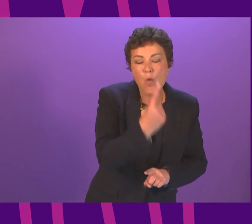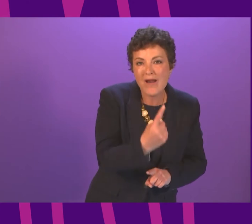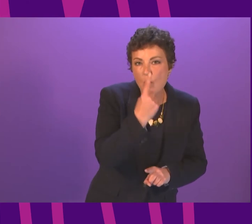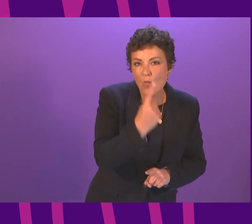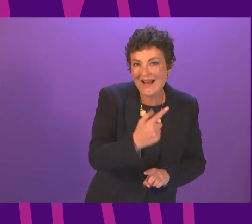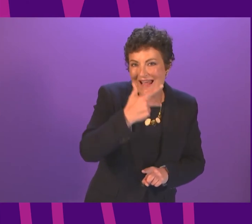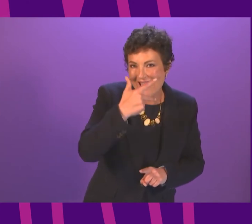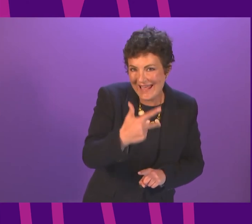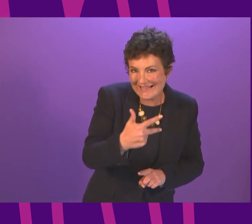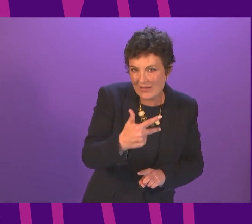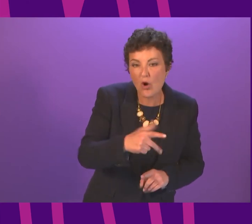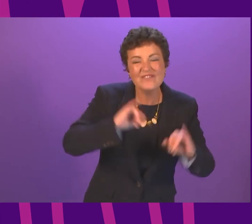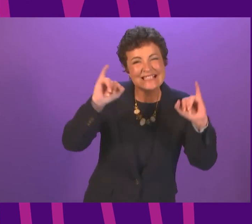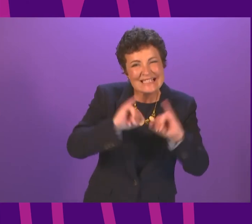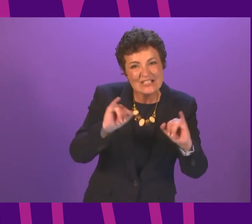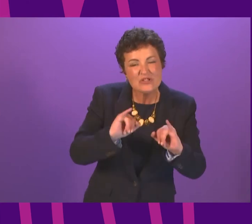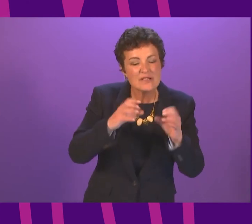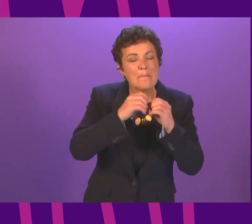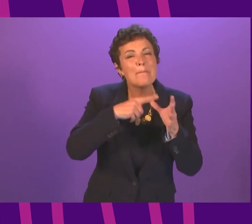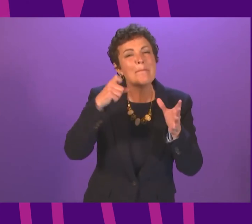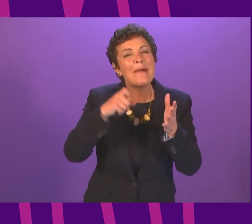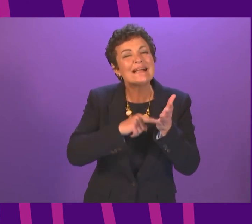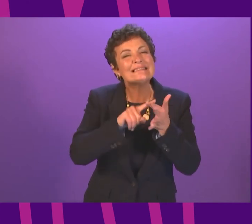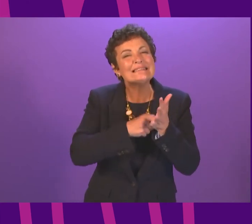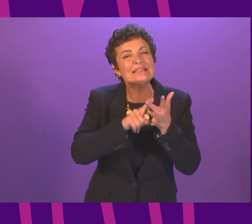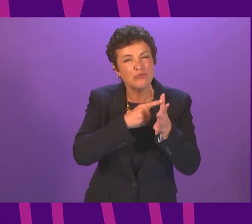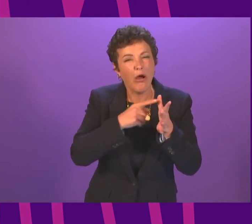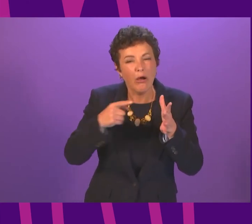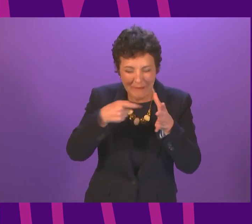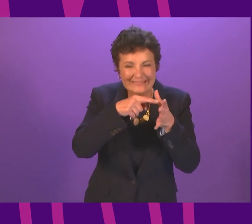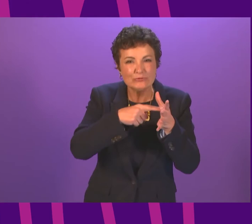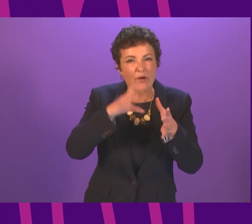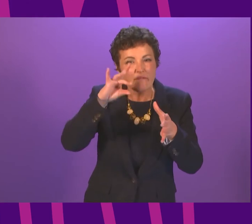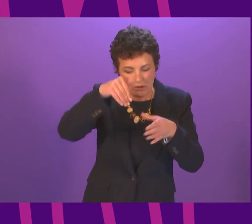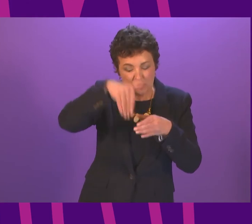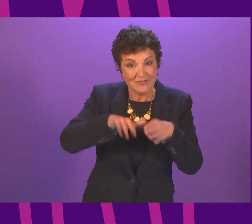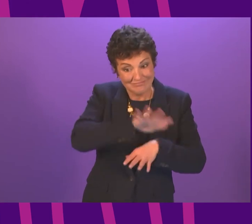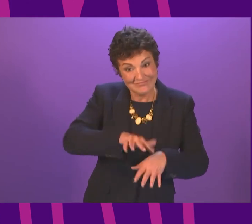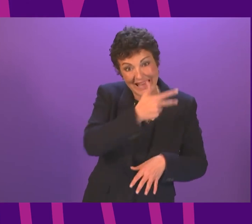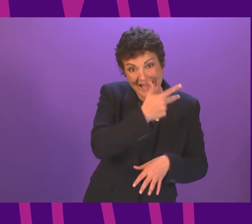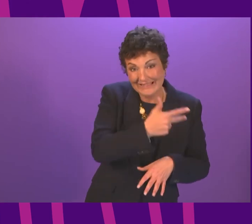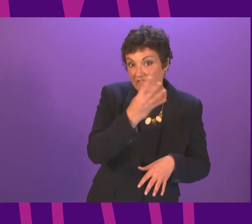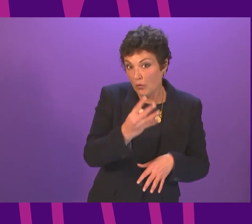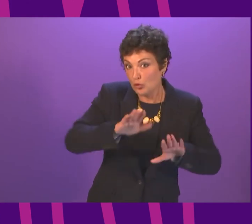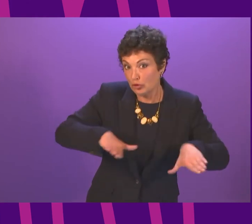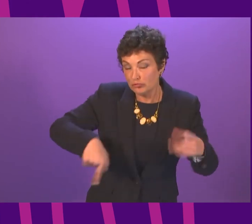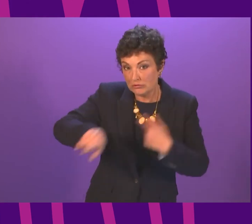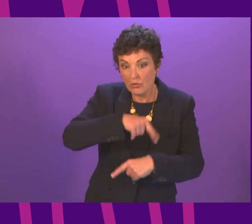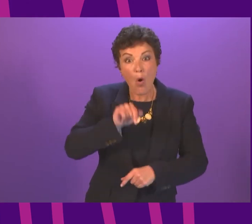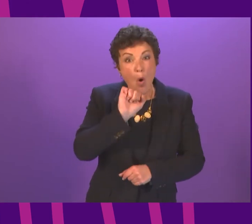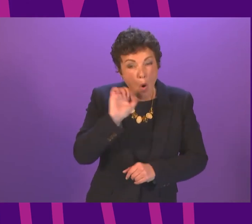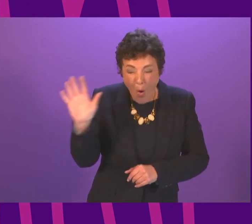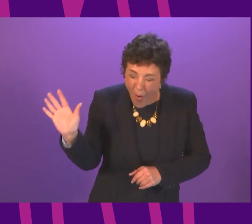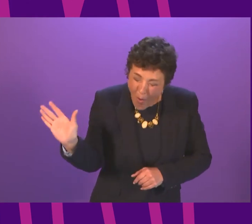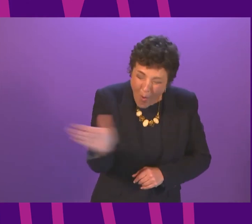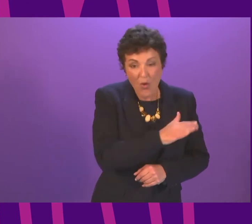of serious bacterial infection in 84 children. All of the families of those children, with